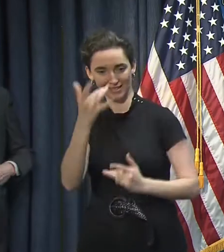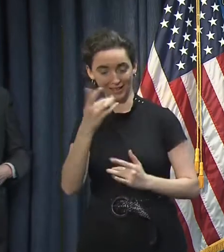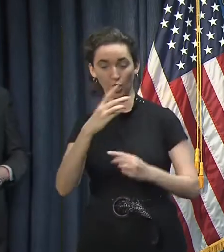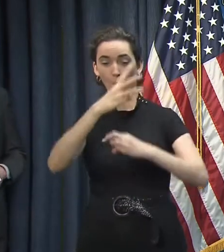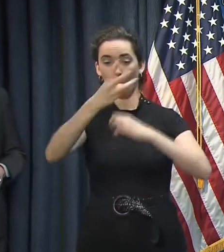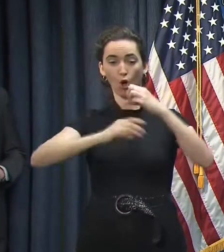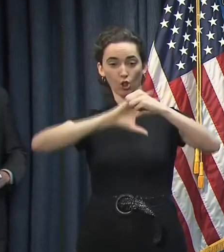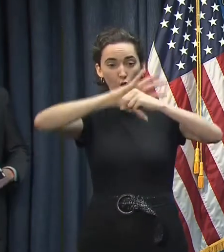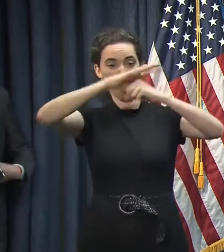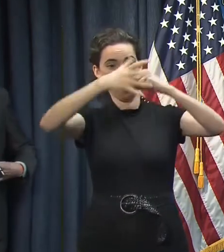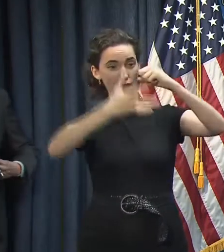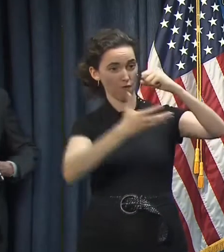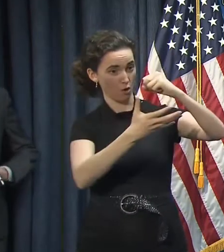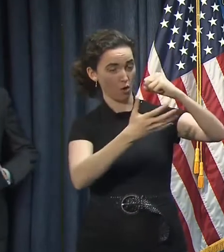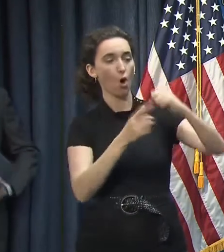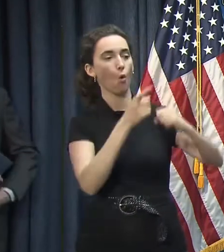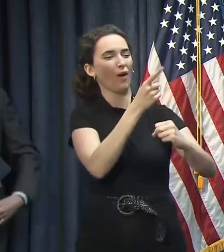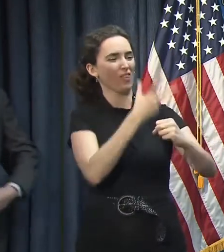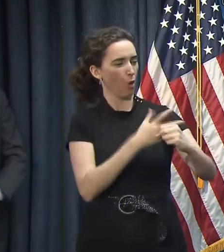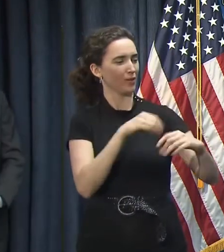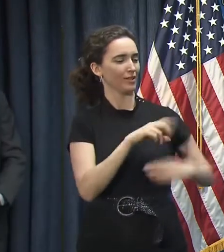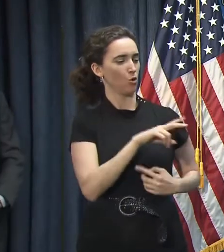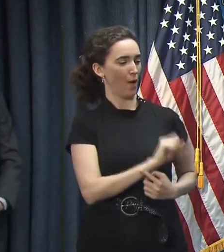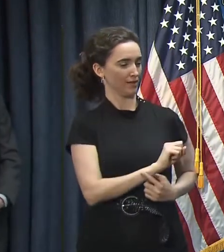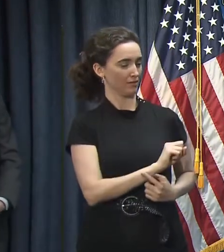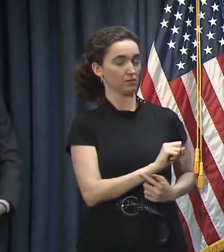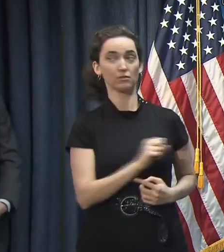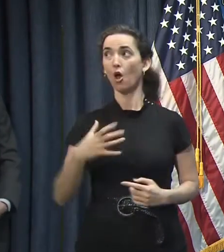closer to the White House? anything about being closer to a vaccine?